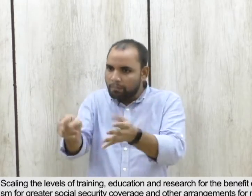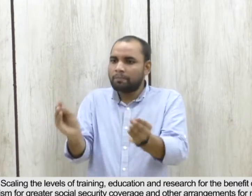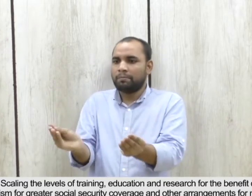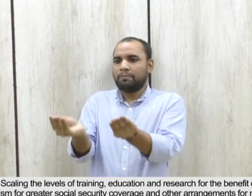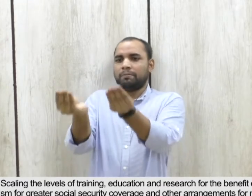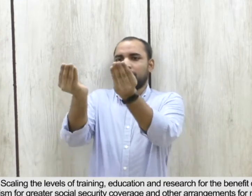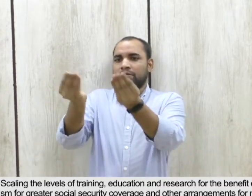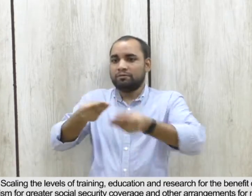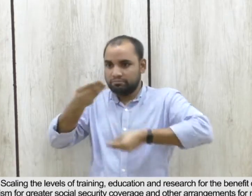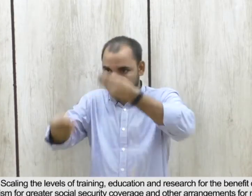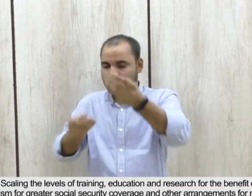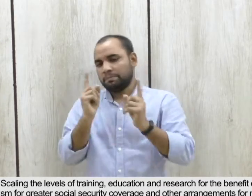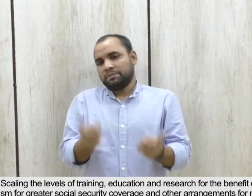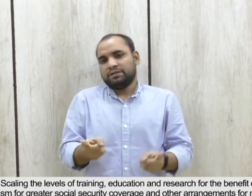15.19. divert pwds.